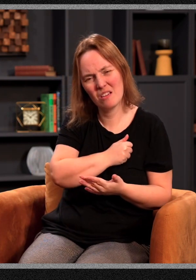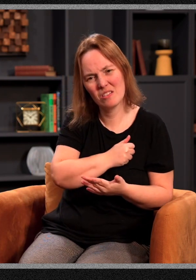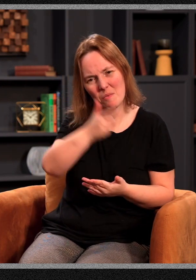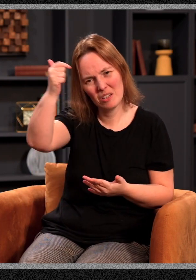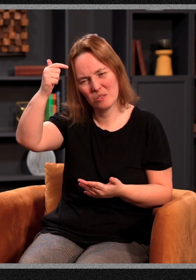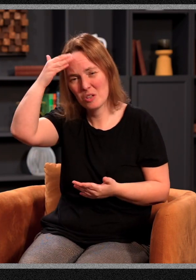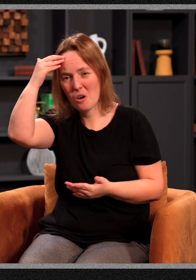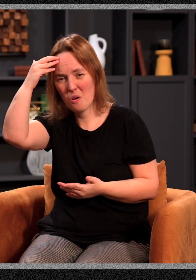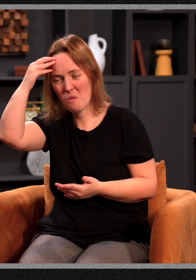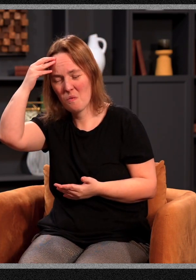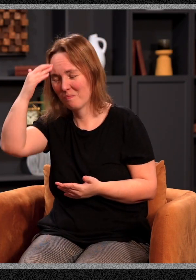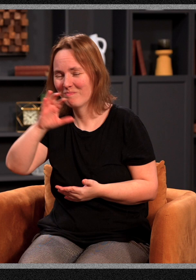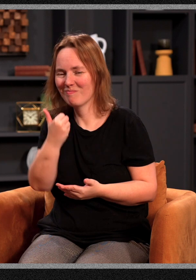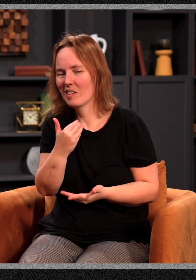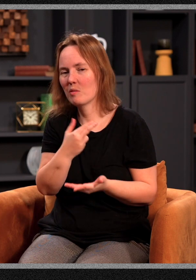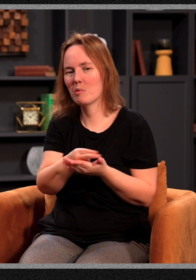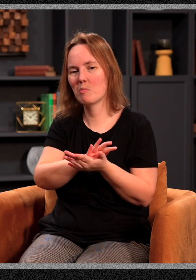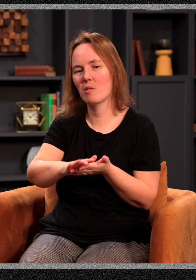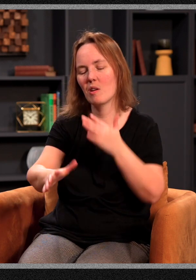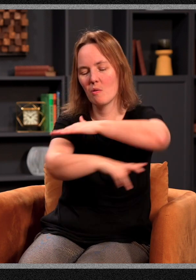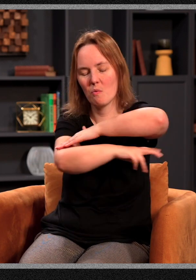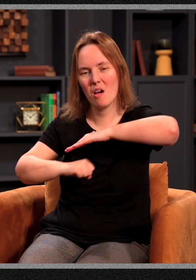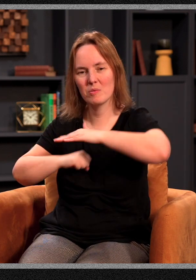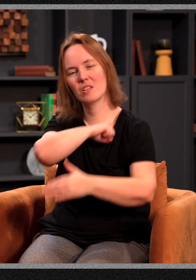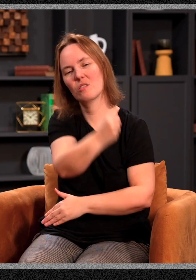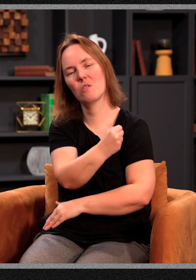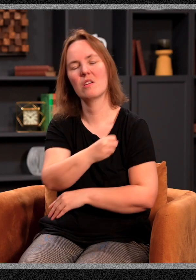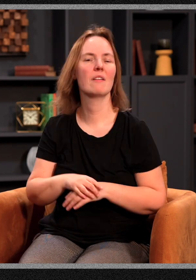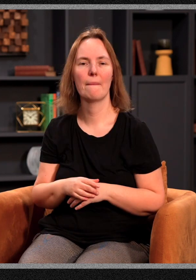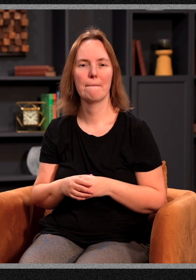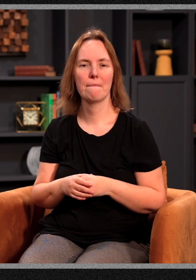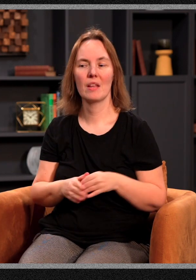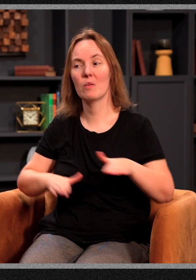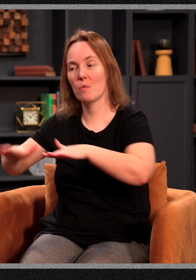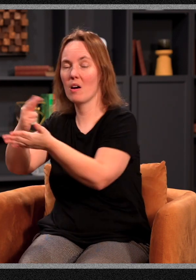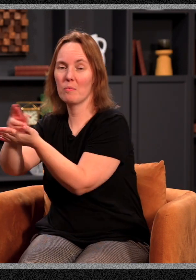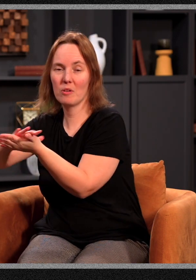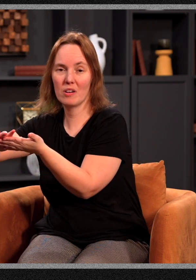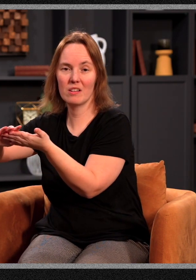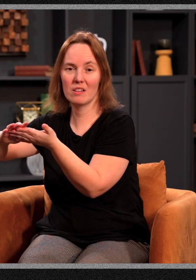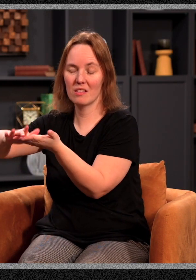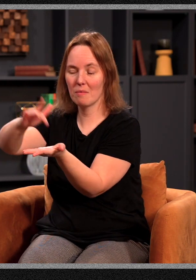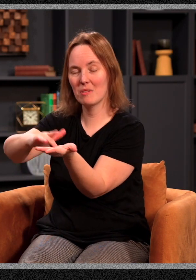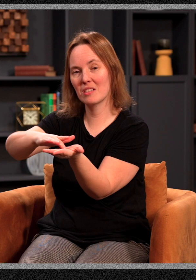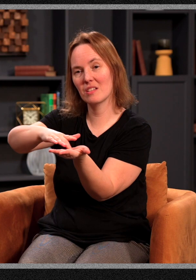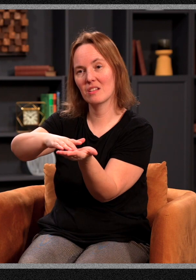Because we just know we've not been pure. It robs that authority. Whereas when we walk in purity in the midst of a perverse